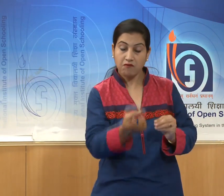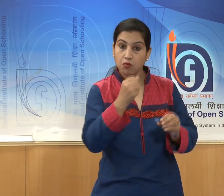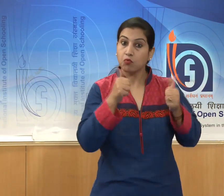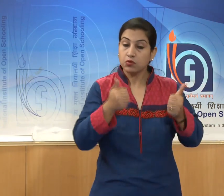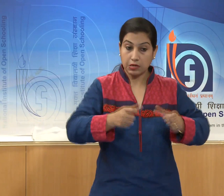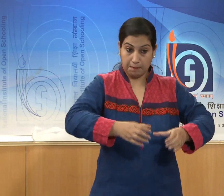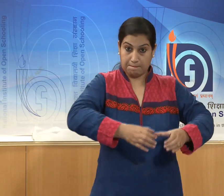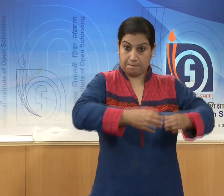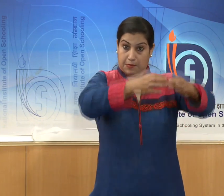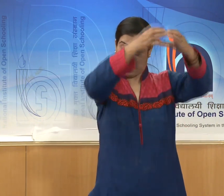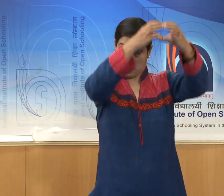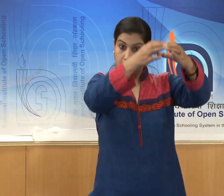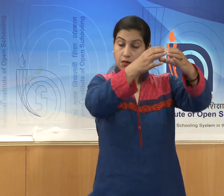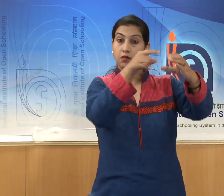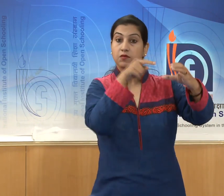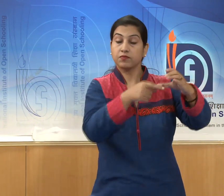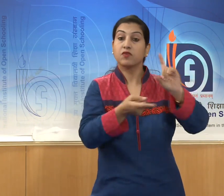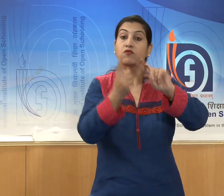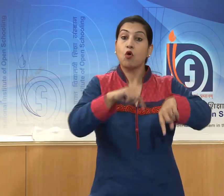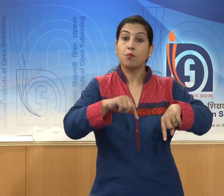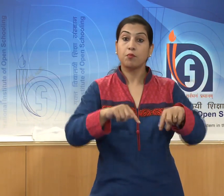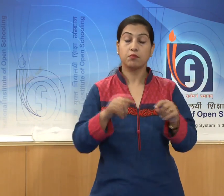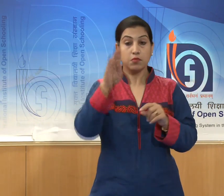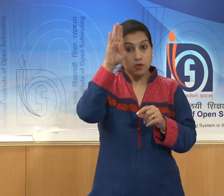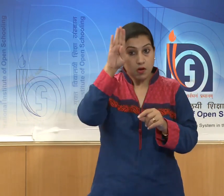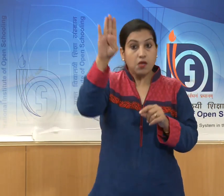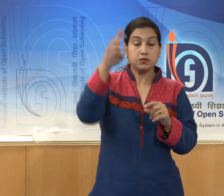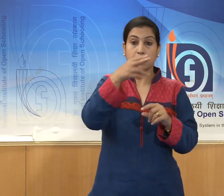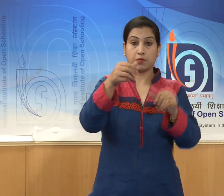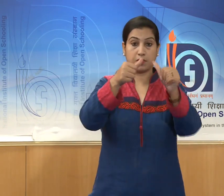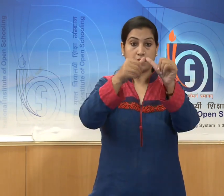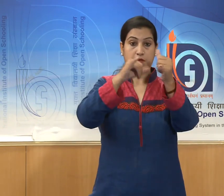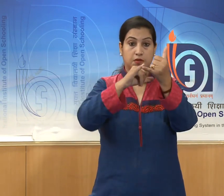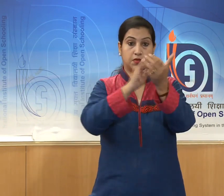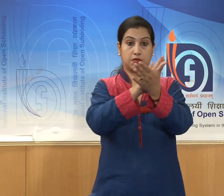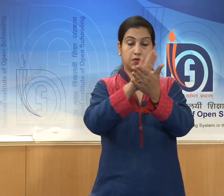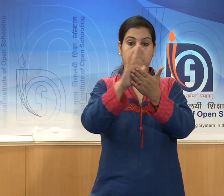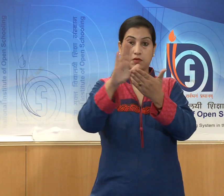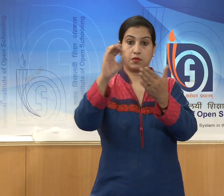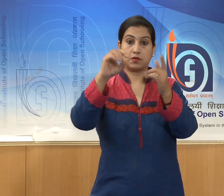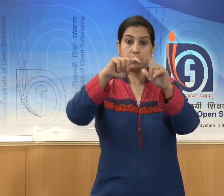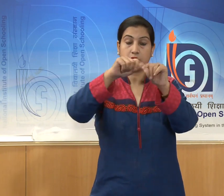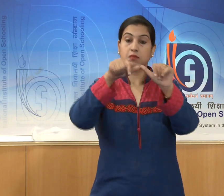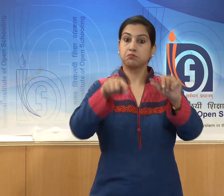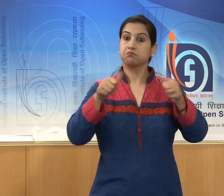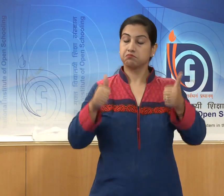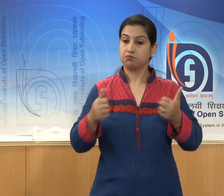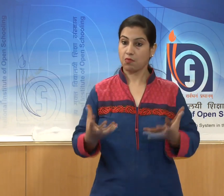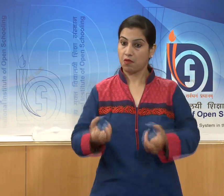from the Ashokan period are treasure of Indian